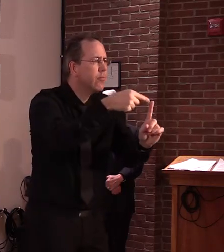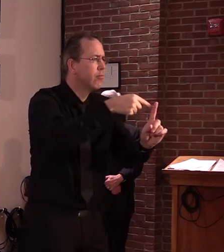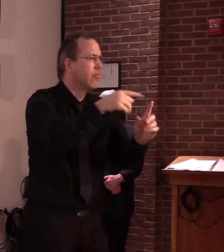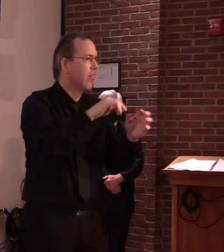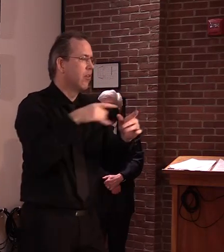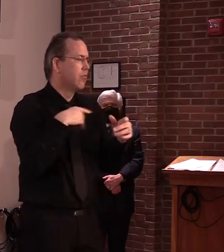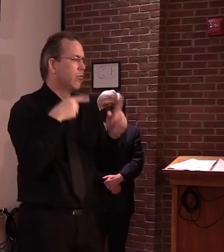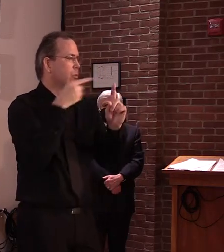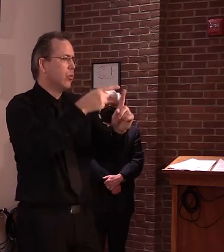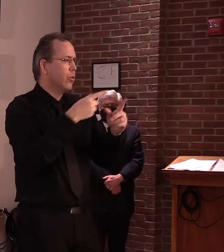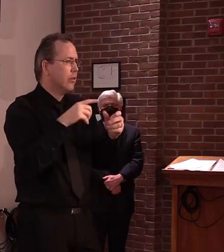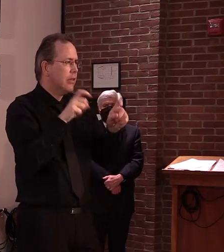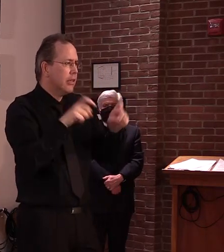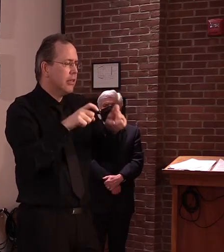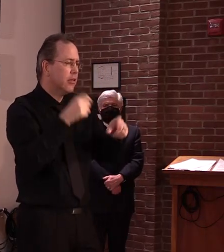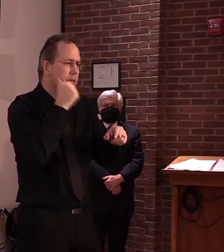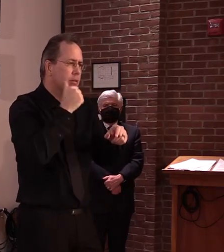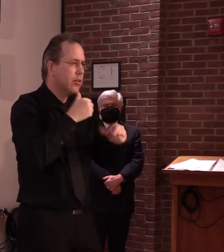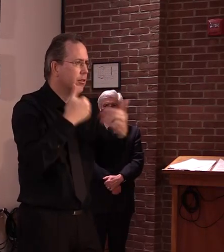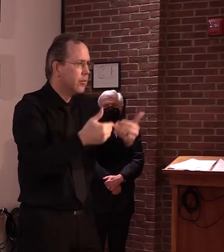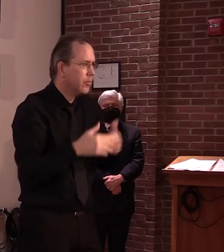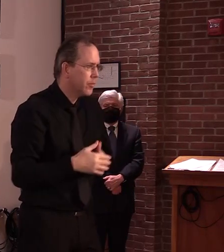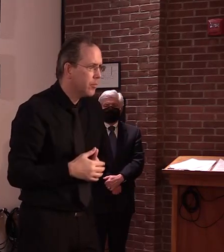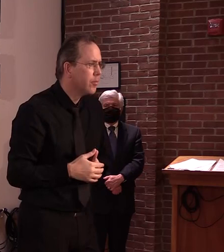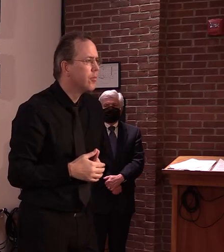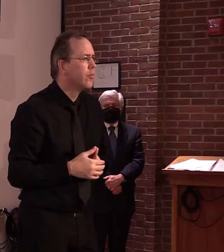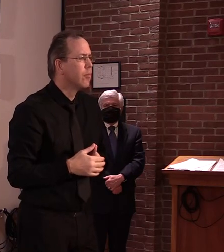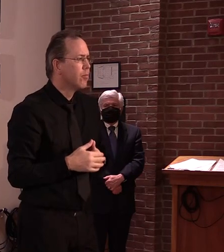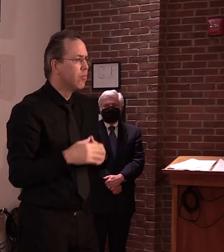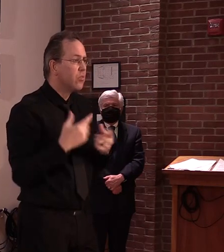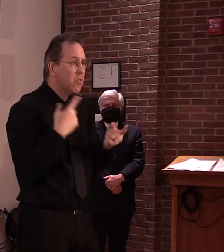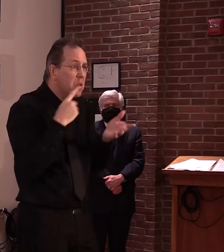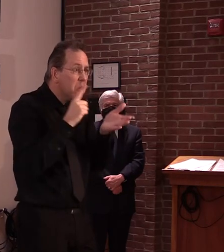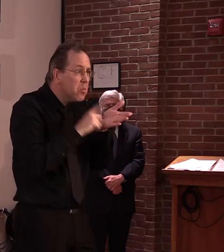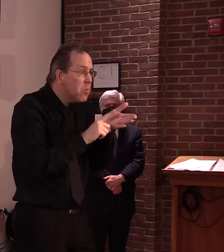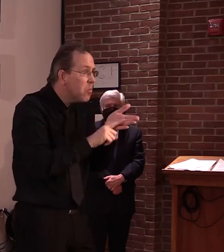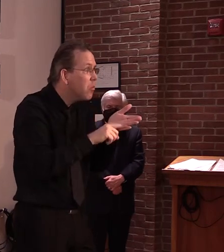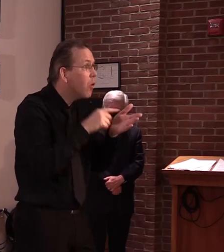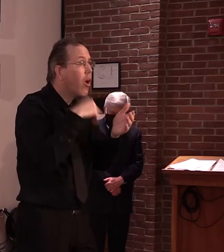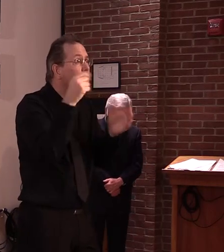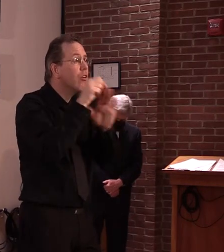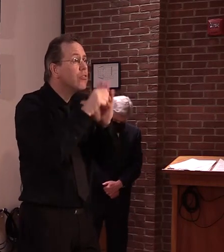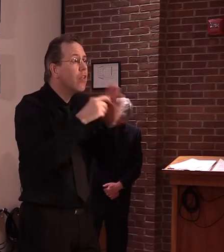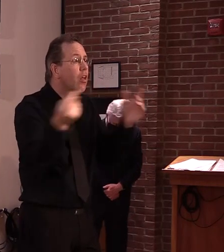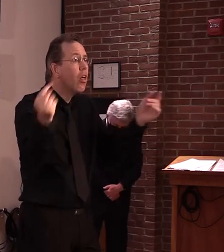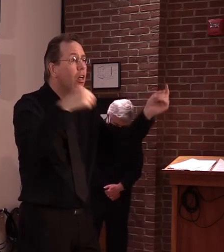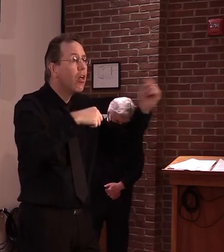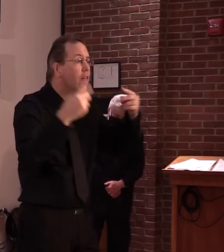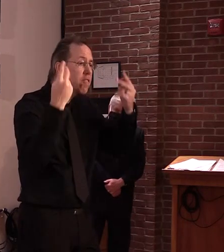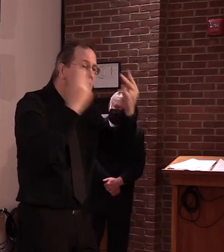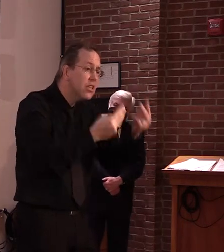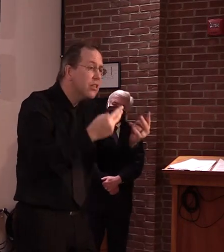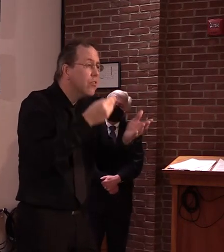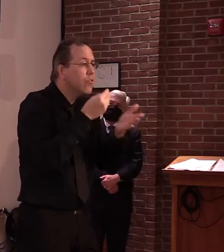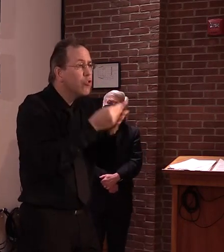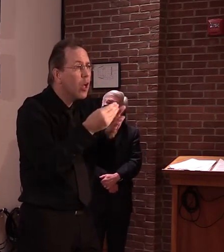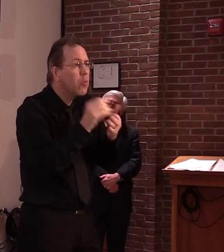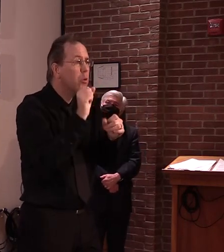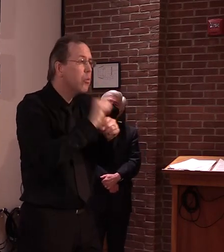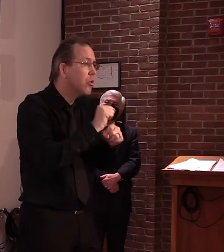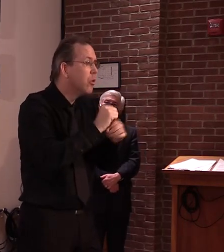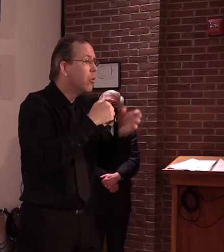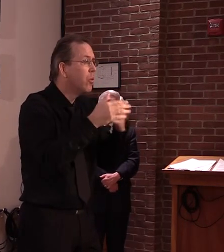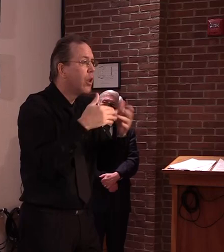anyone verifying anyone coming into the state from other other states that are ports of entry to determine